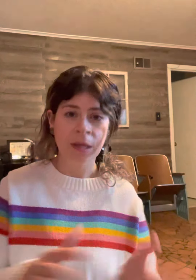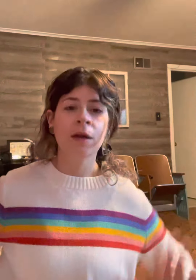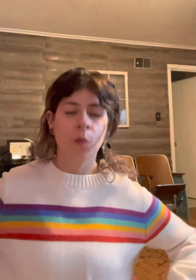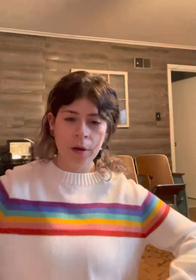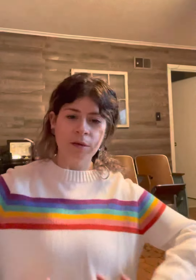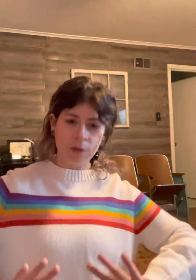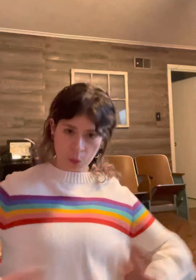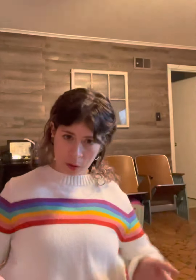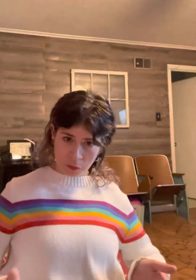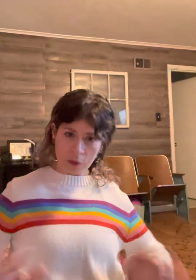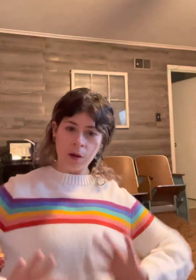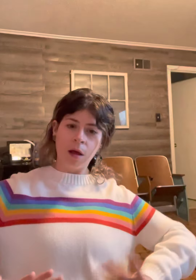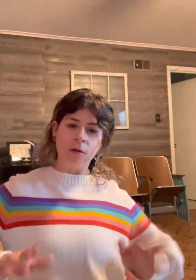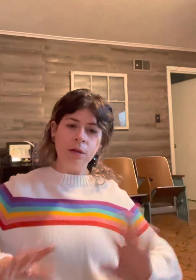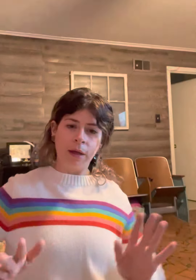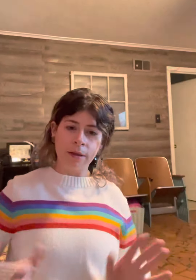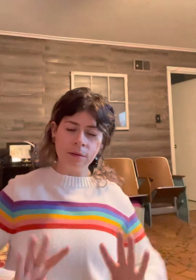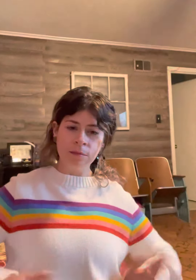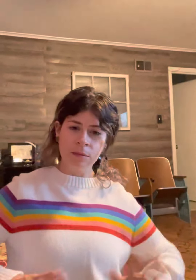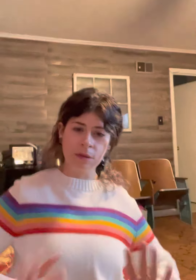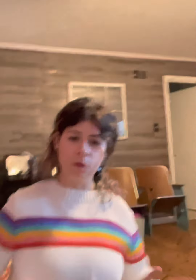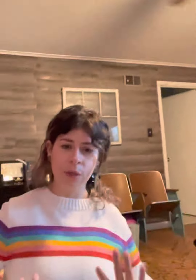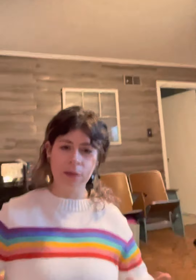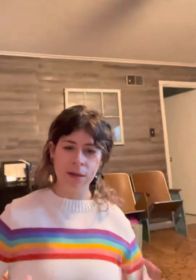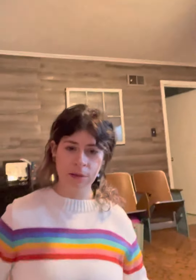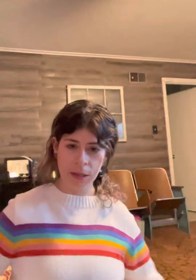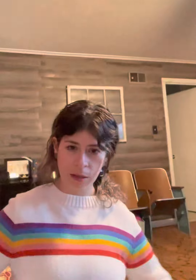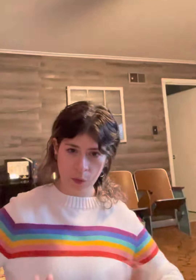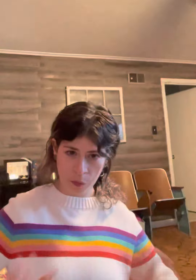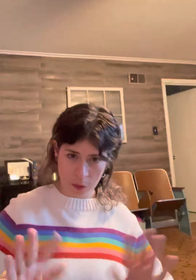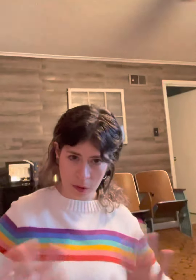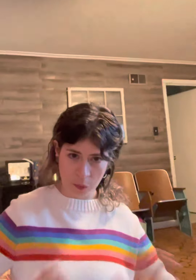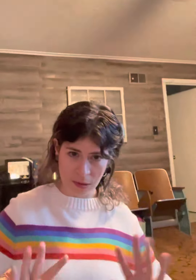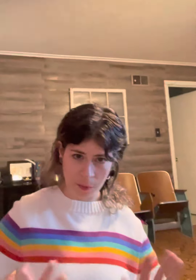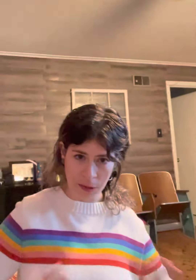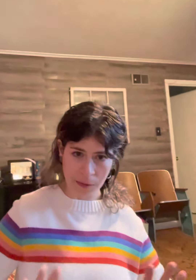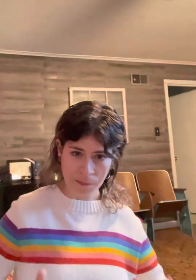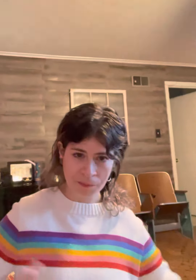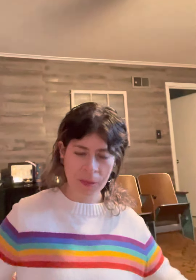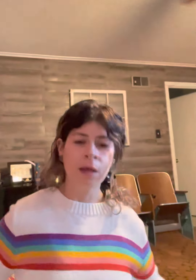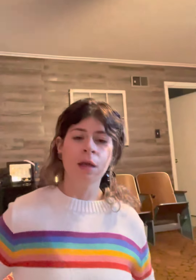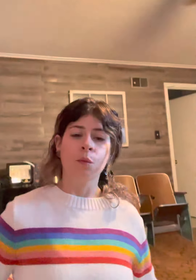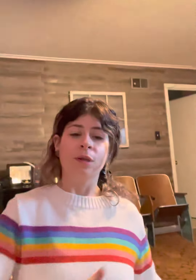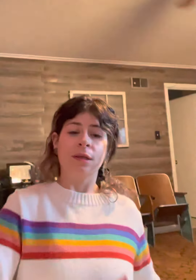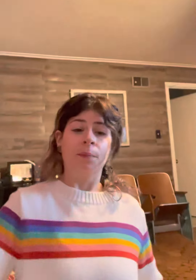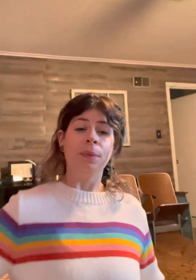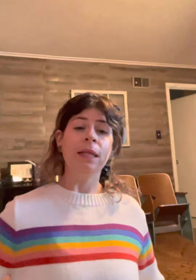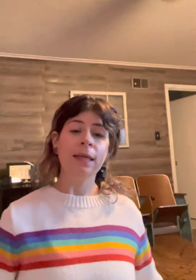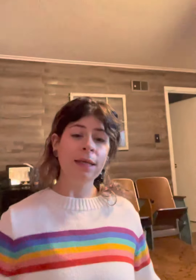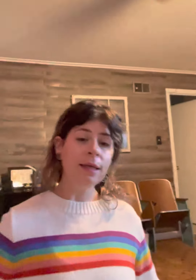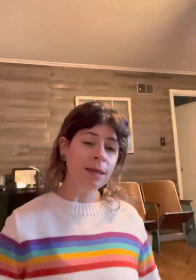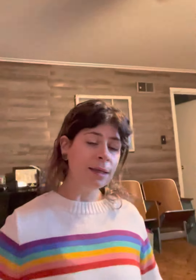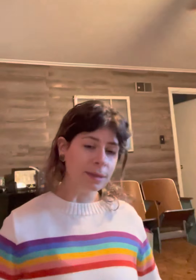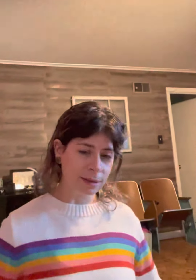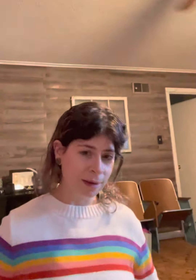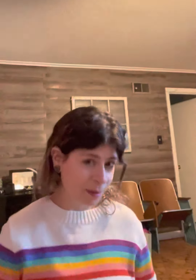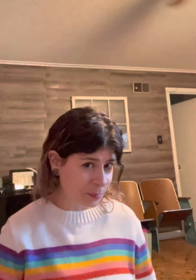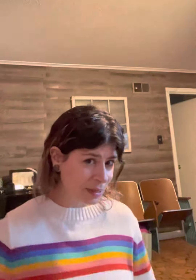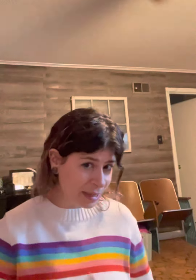We also went over, all done, so that we can let somebody know when we're done with something. We said, please, please,